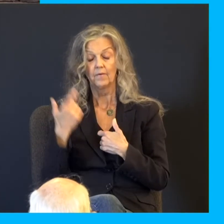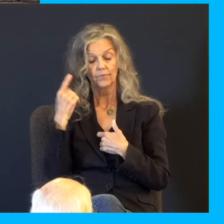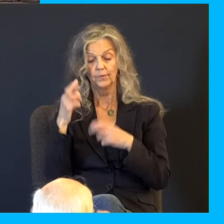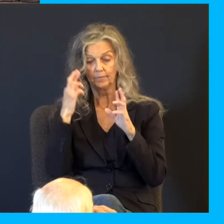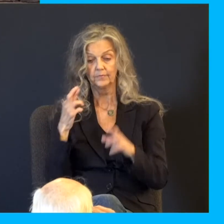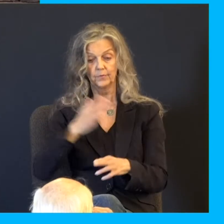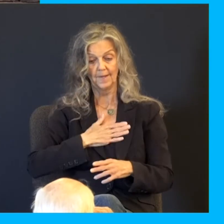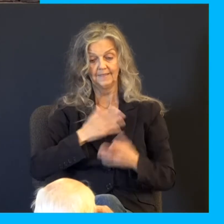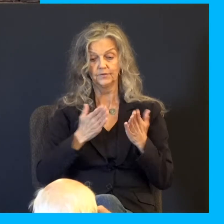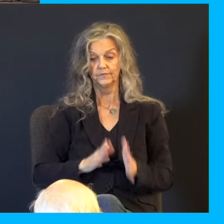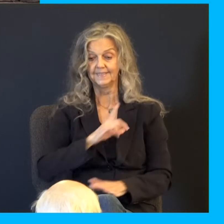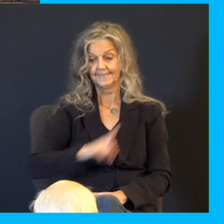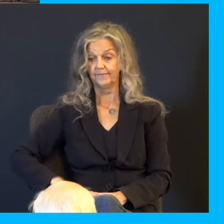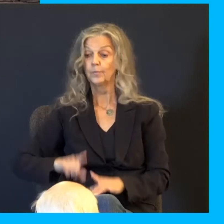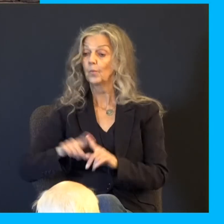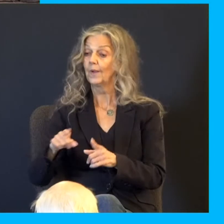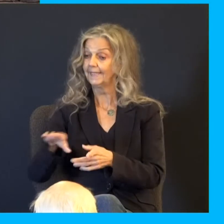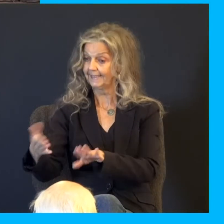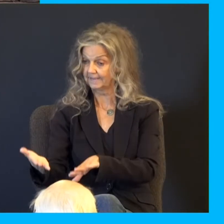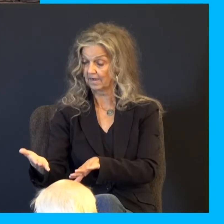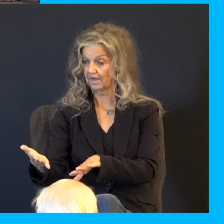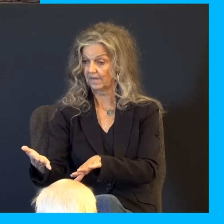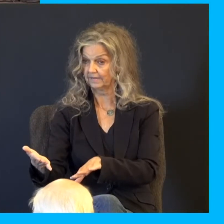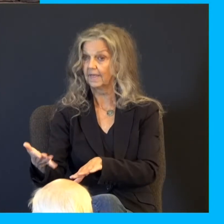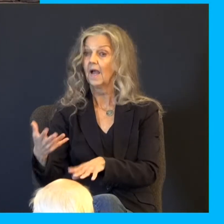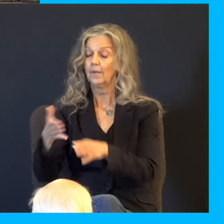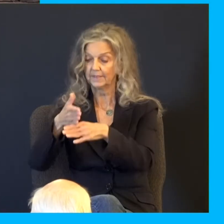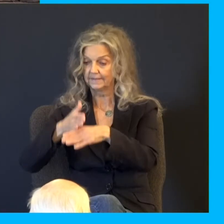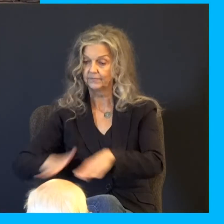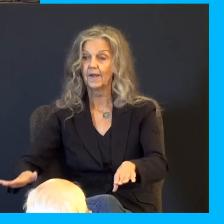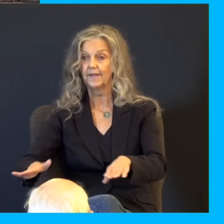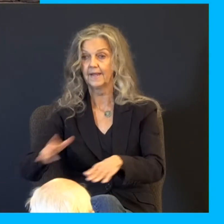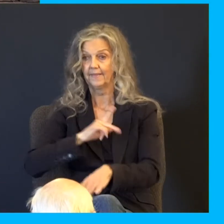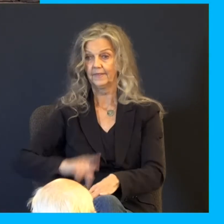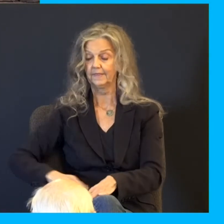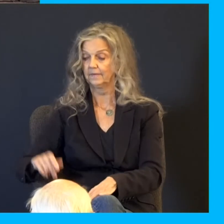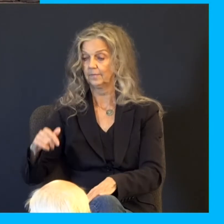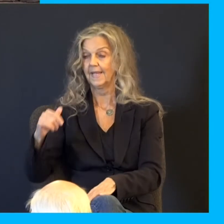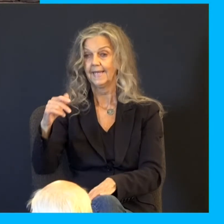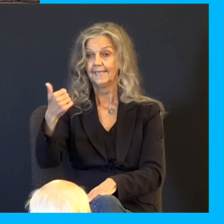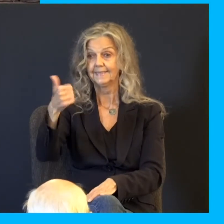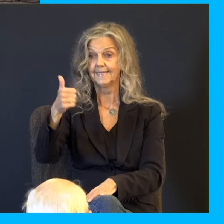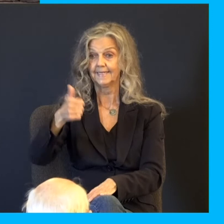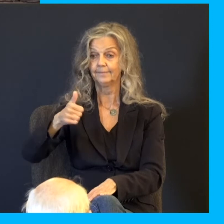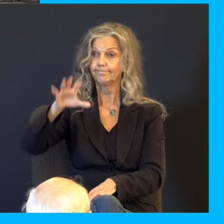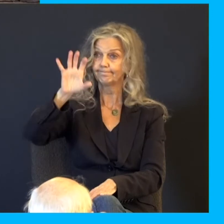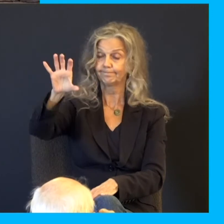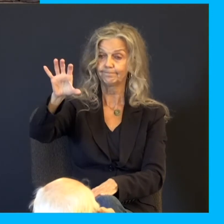But when he passes and his son takes the throne, I'm going to divide the kingdom, 10 and 2. And sure enough, if Rehoboam came to power, you can